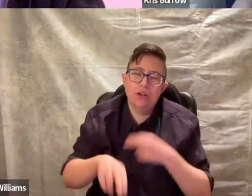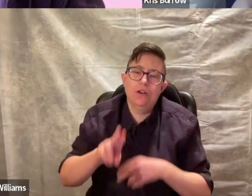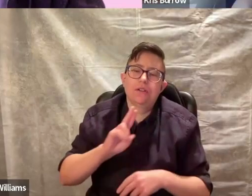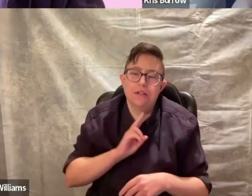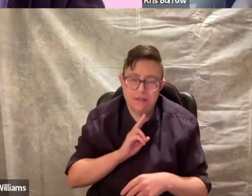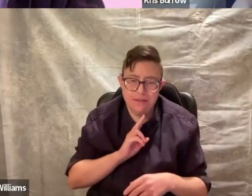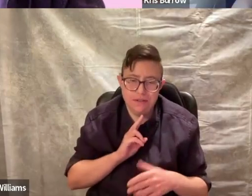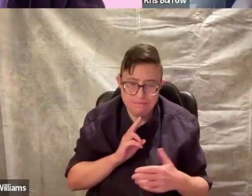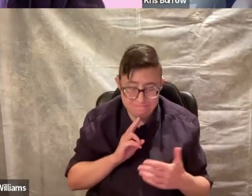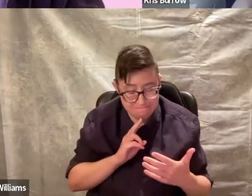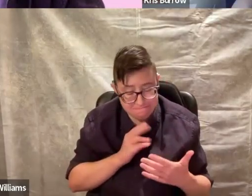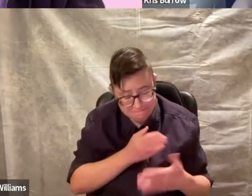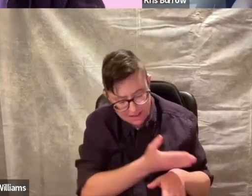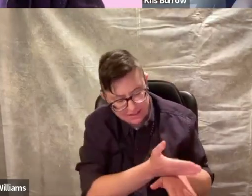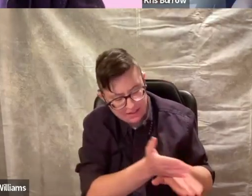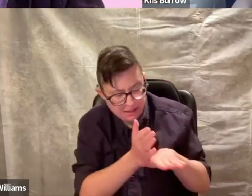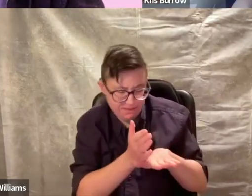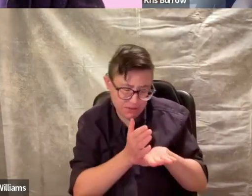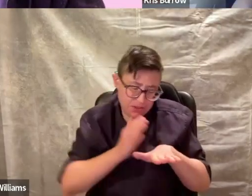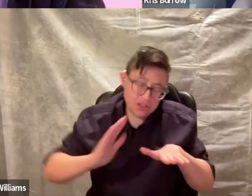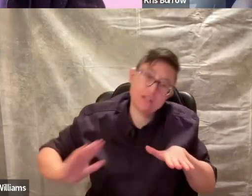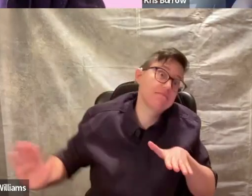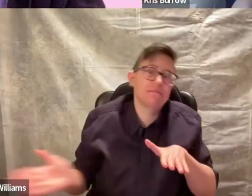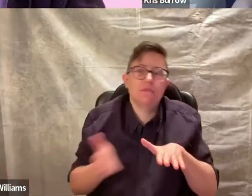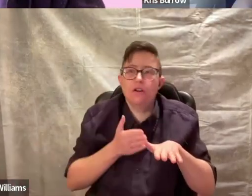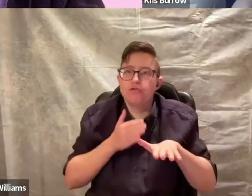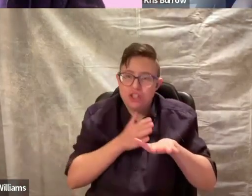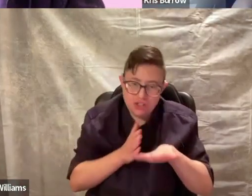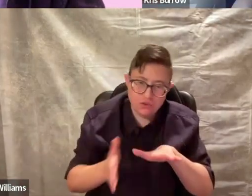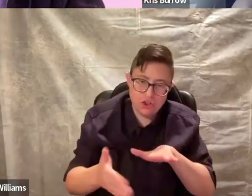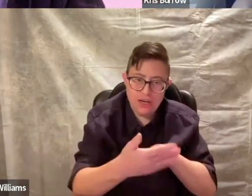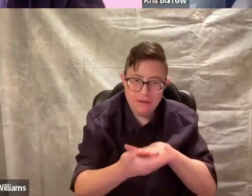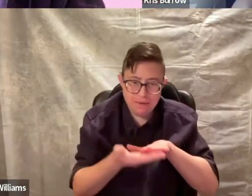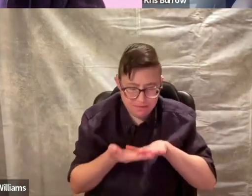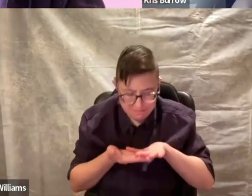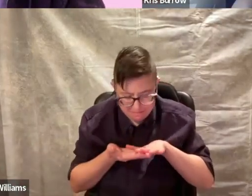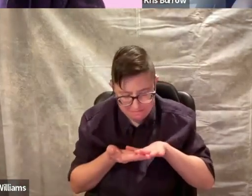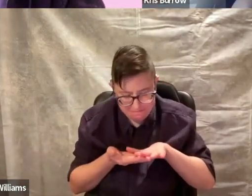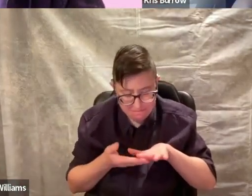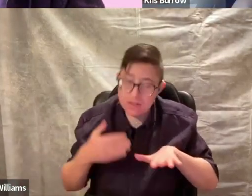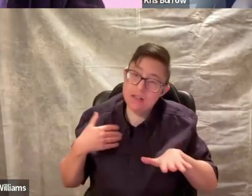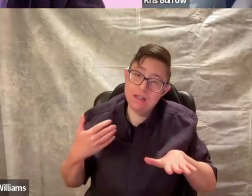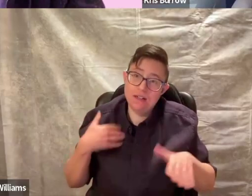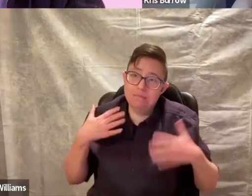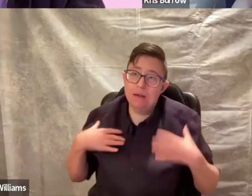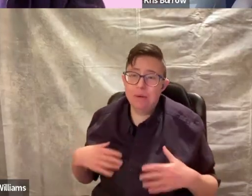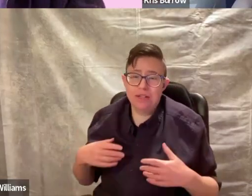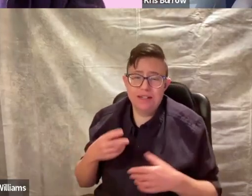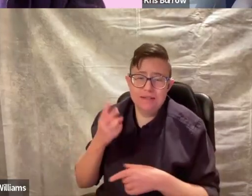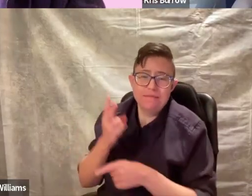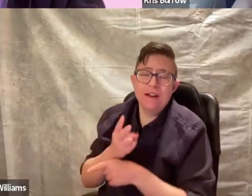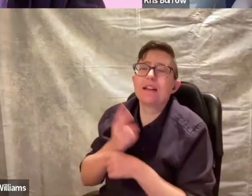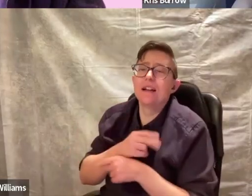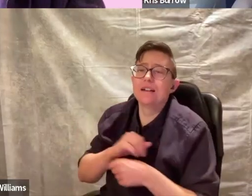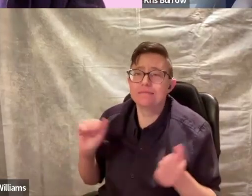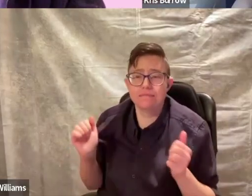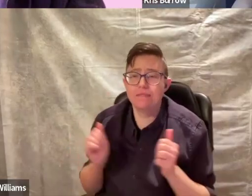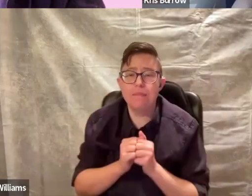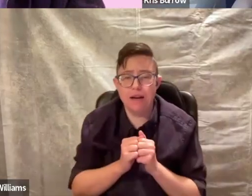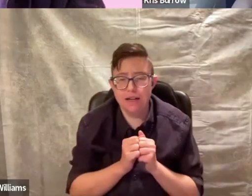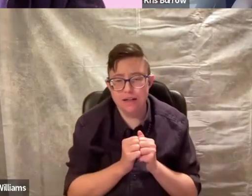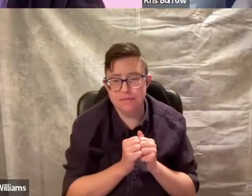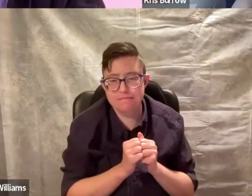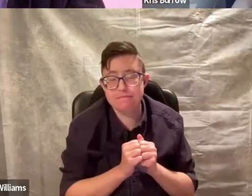returned. As did my foot's original shape. My body again